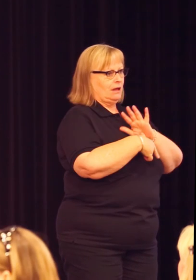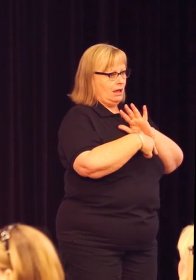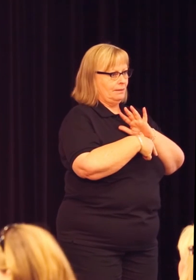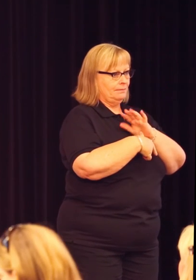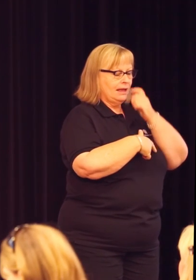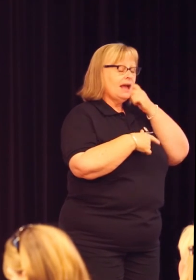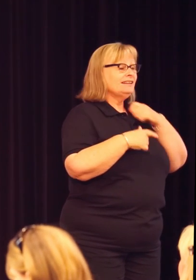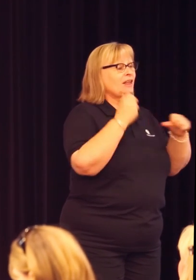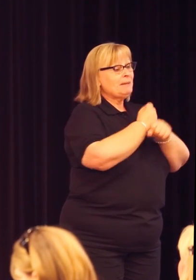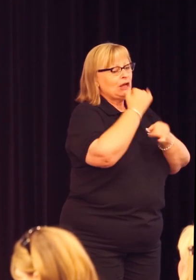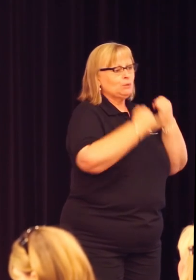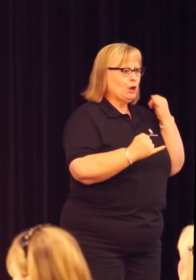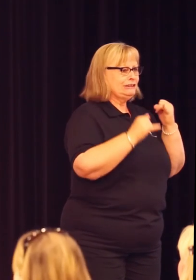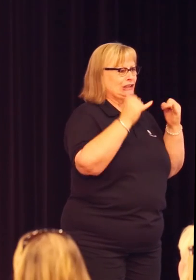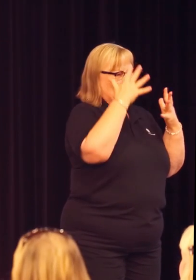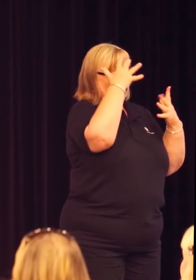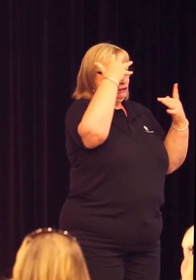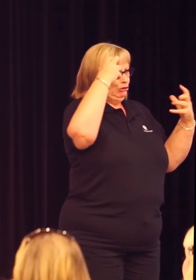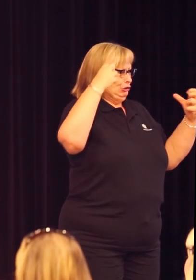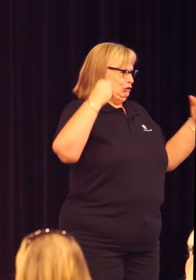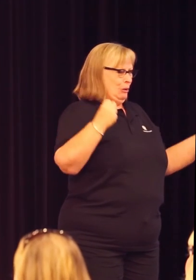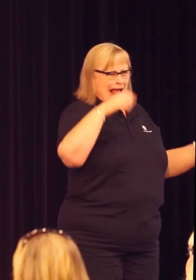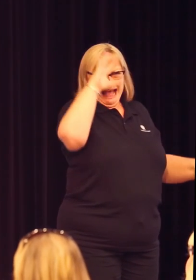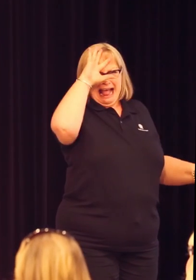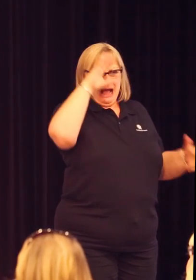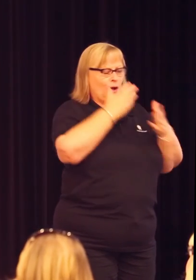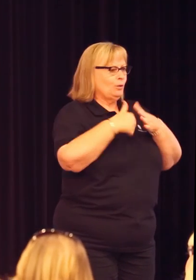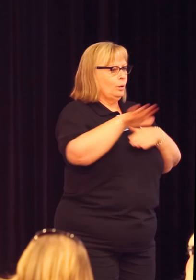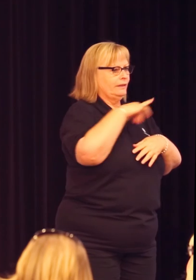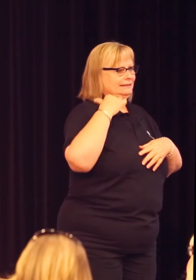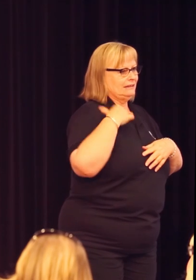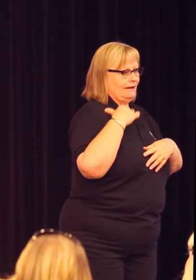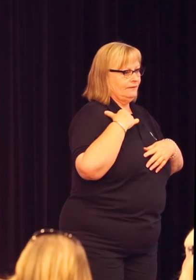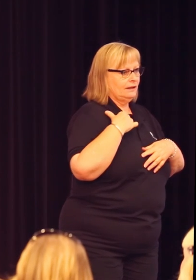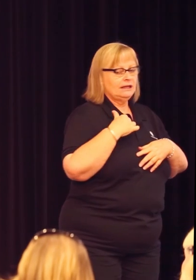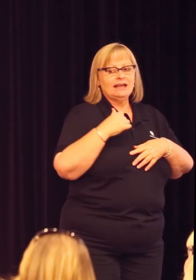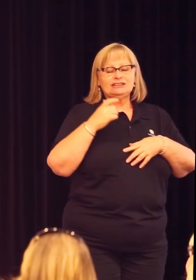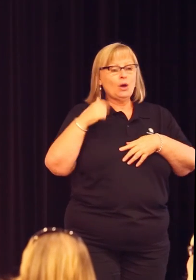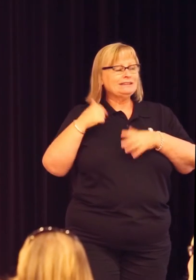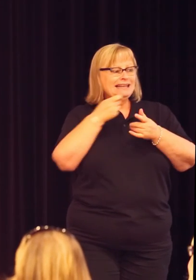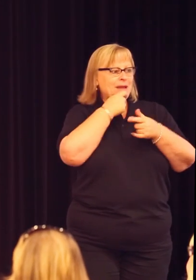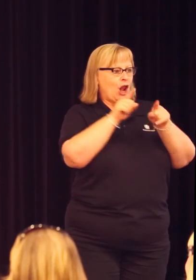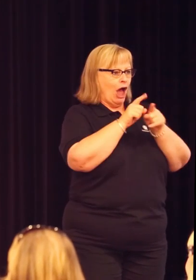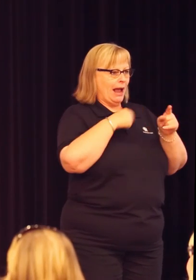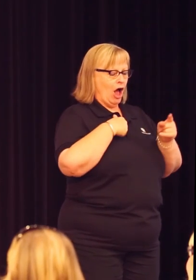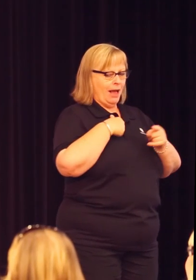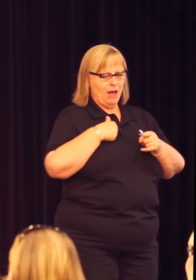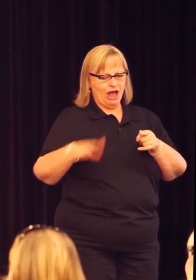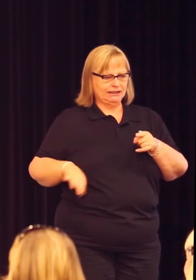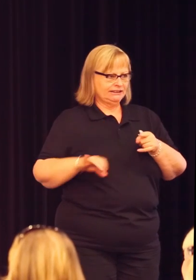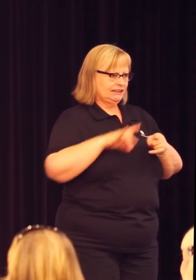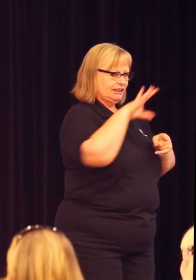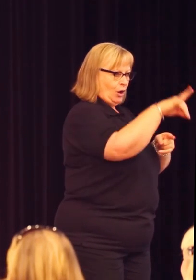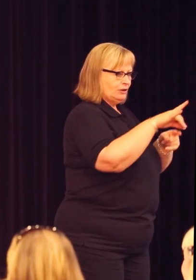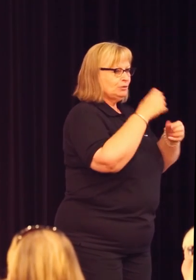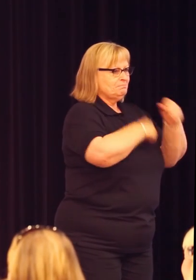increasing the trauma on all the staff, but I will do that. So if you can count that as my down payment on disability inclusion, then